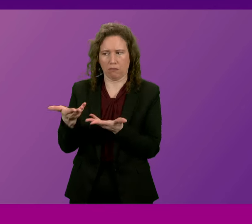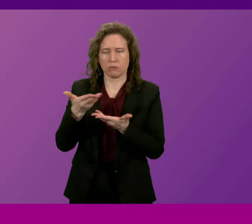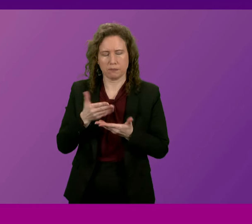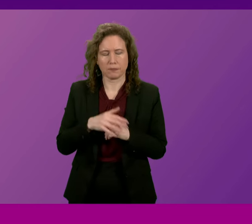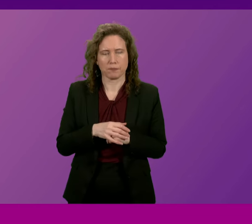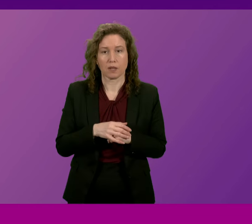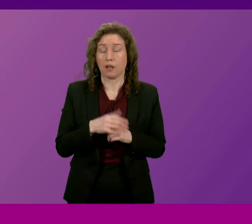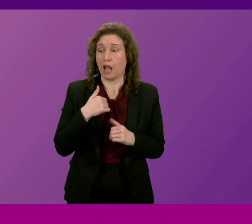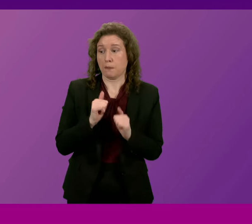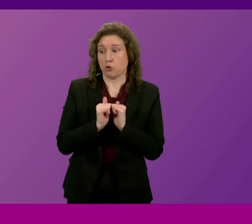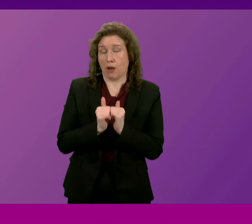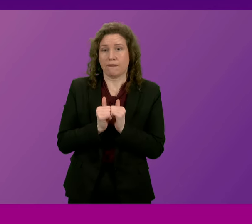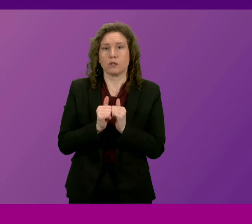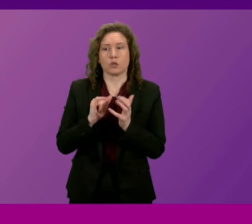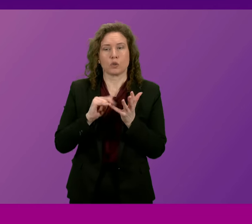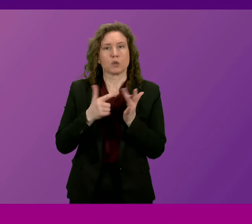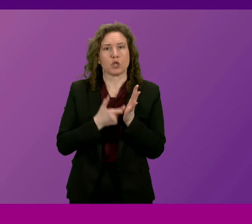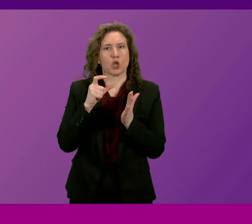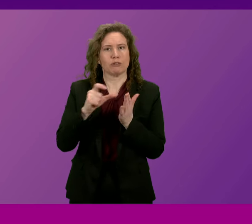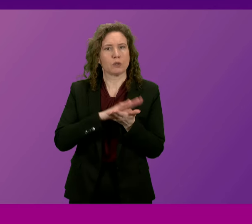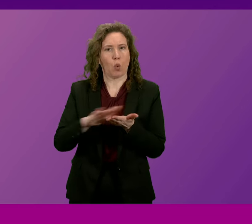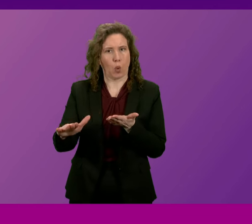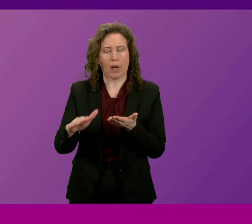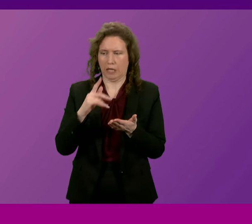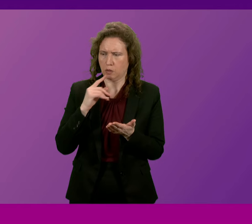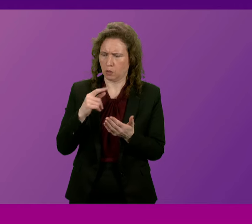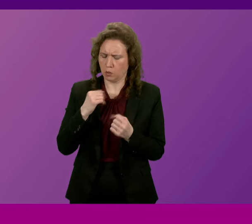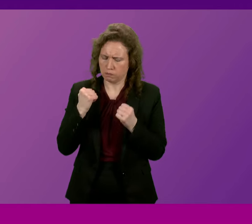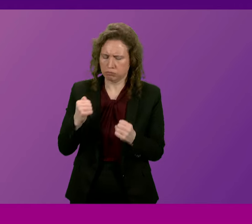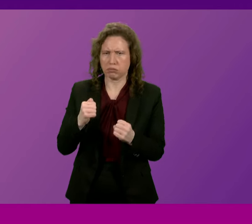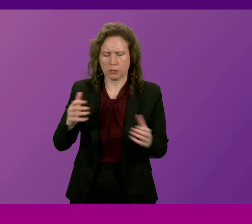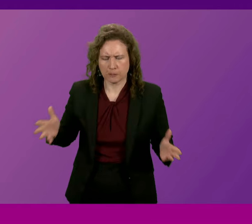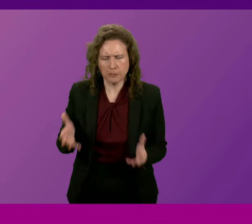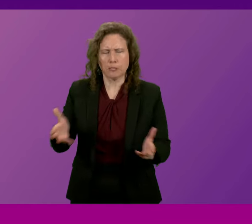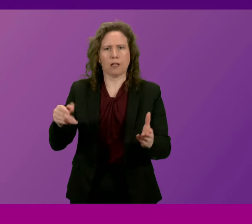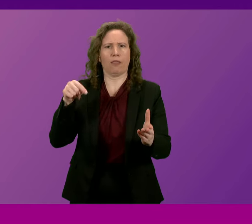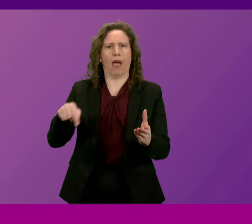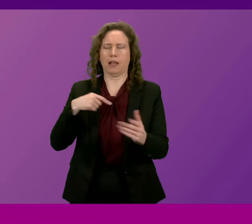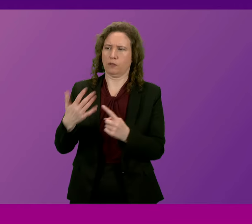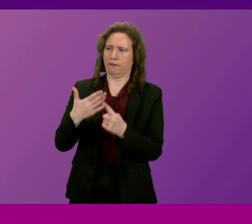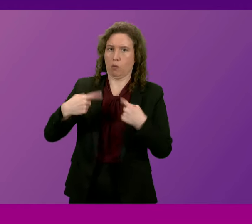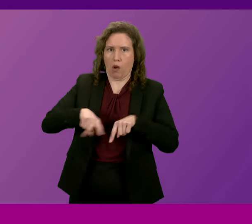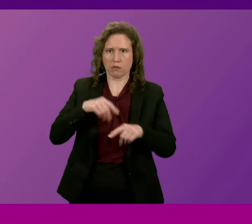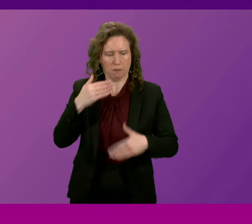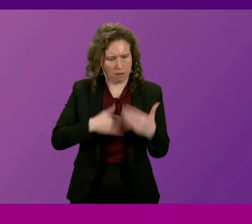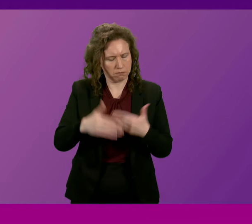I'm grateful to Sir Chris Hoy for putting such impetus behind the requirement to do so.